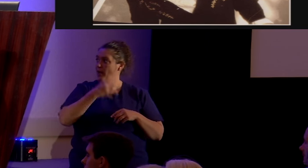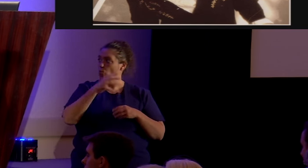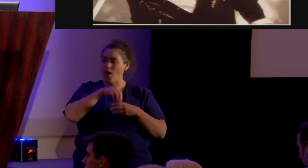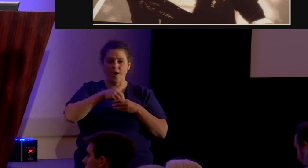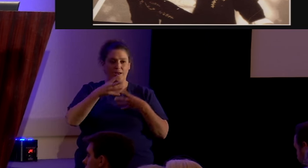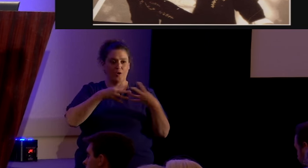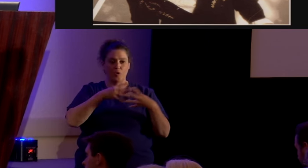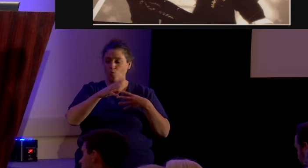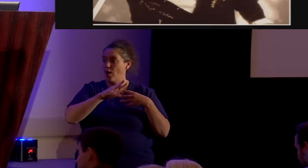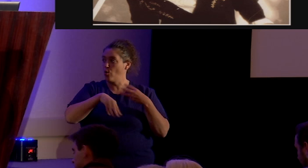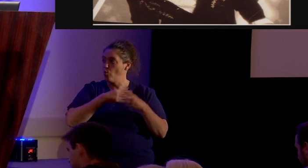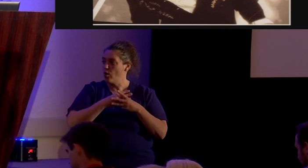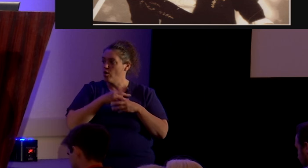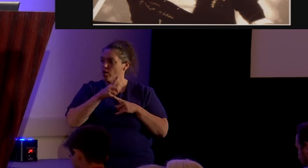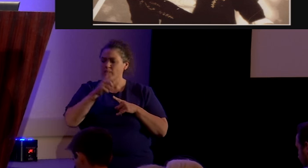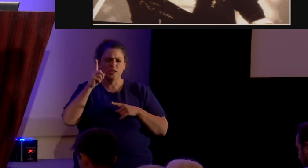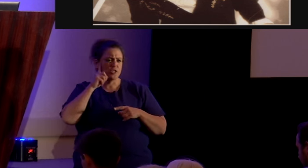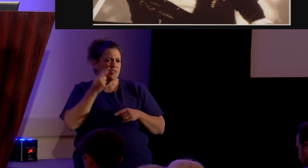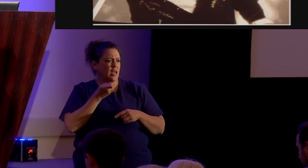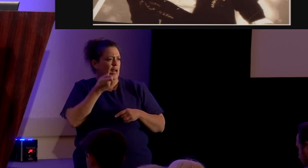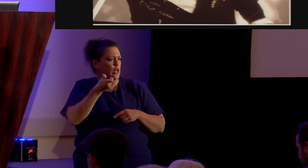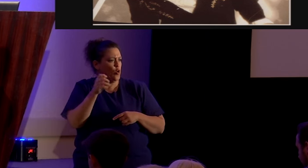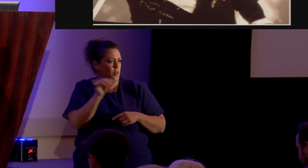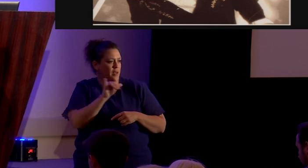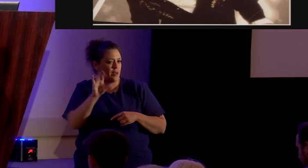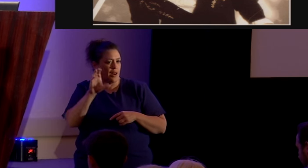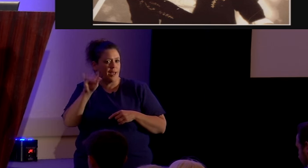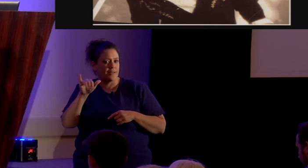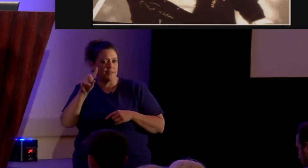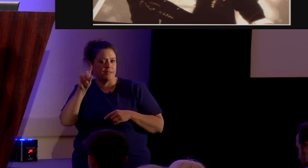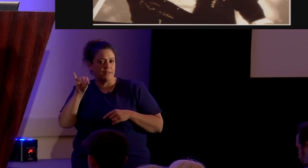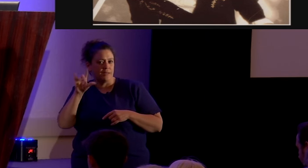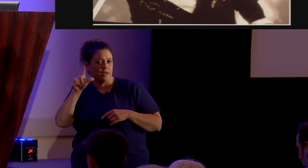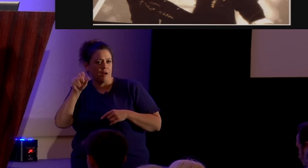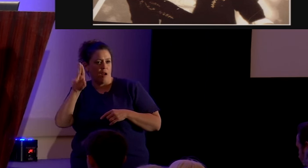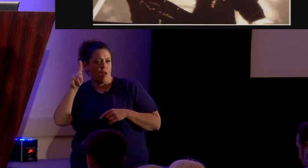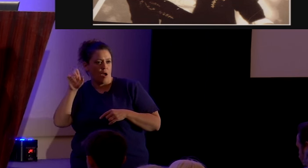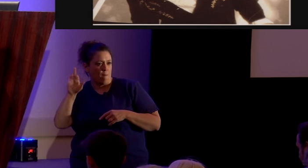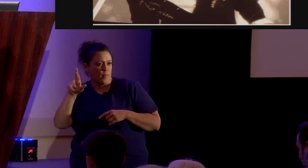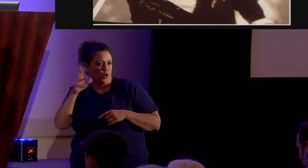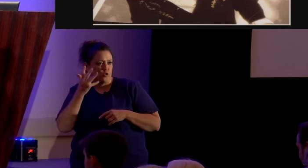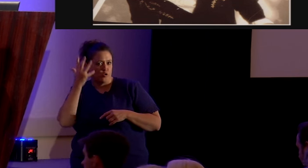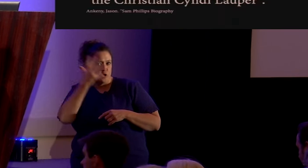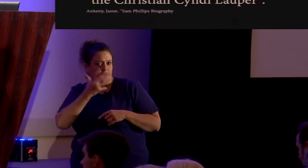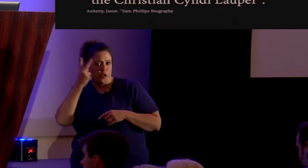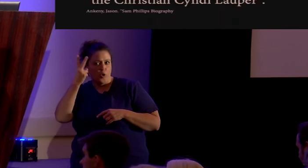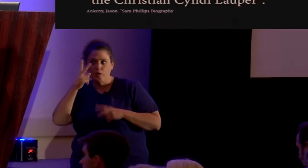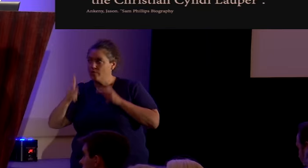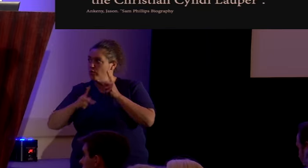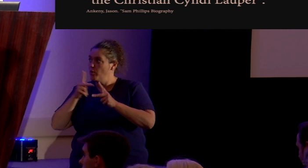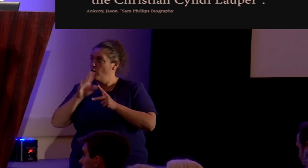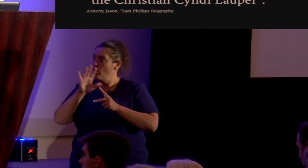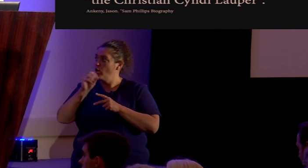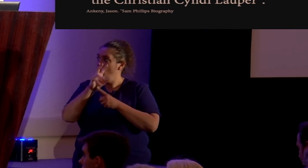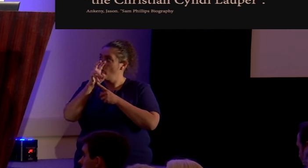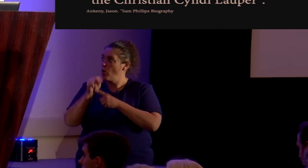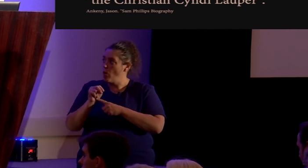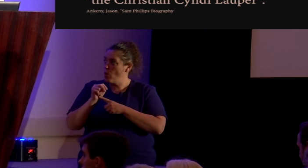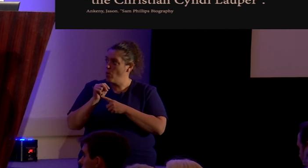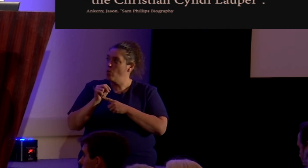was kind of a one-two punch because she sounded a little bit like cindy lopper so she had the look of two different artists in fact her own record label